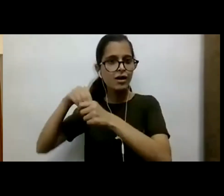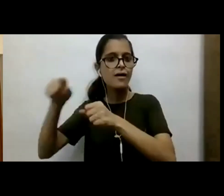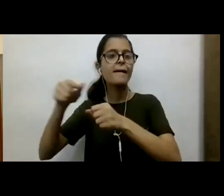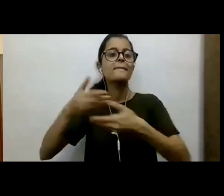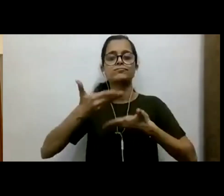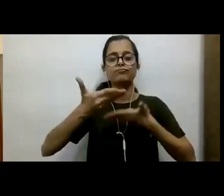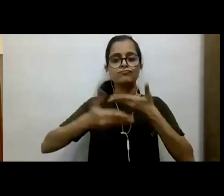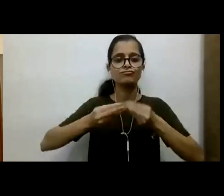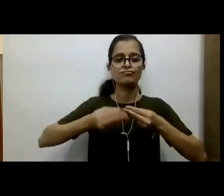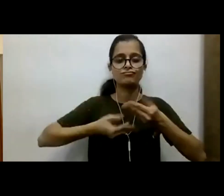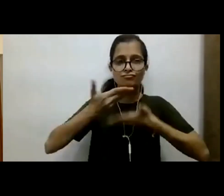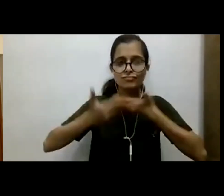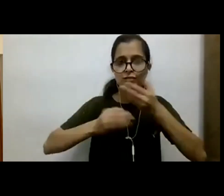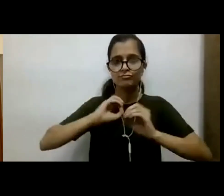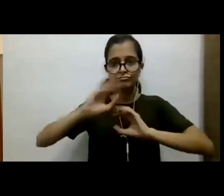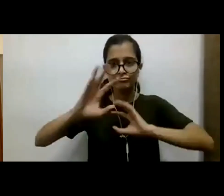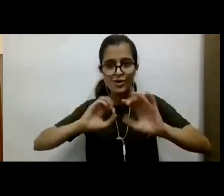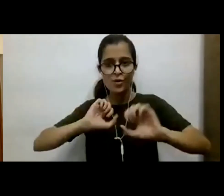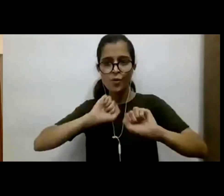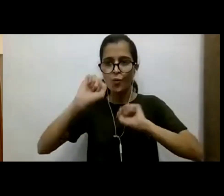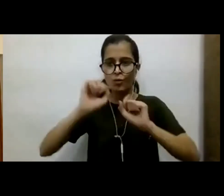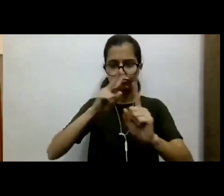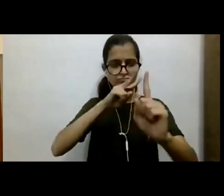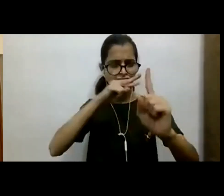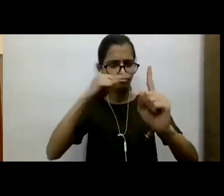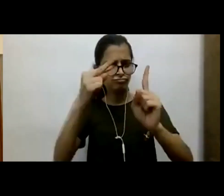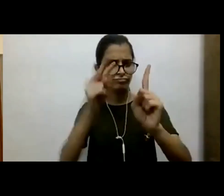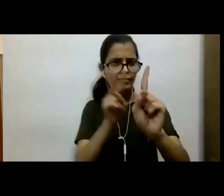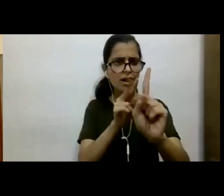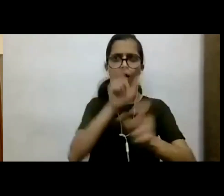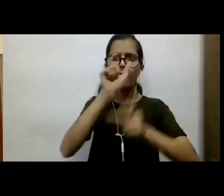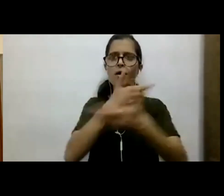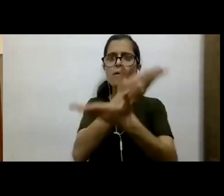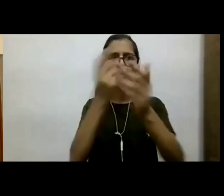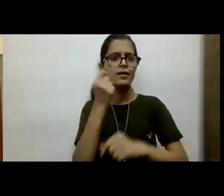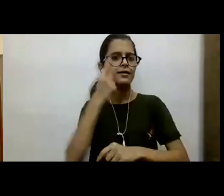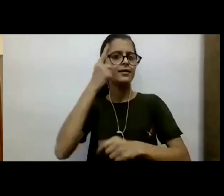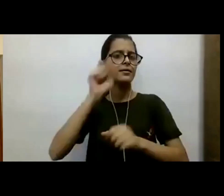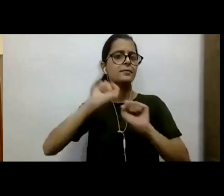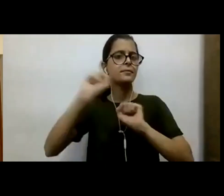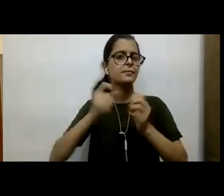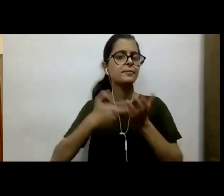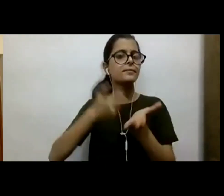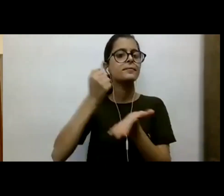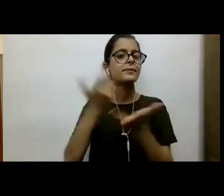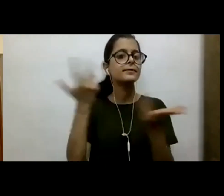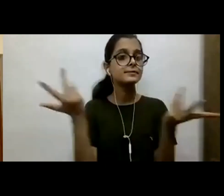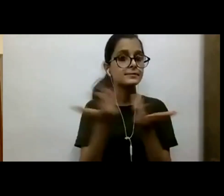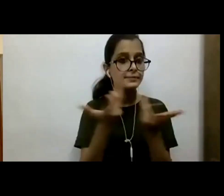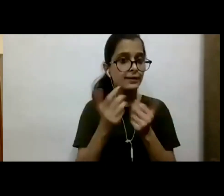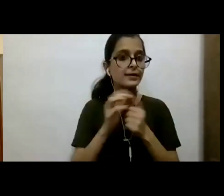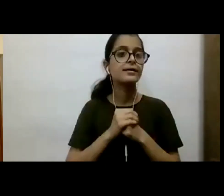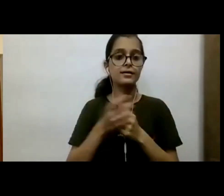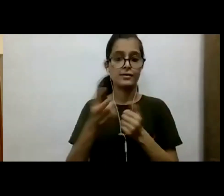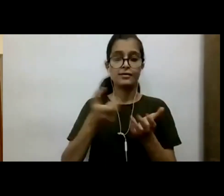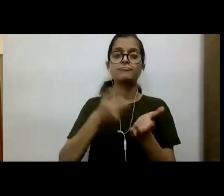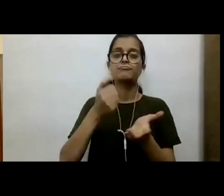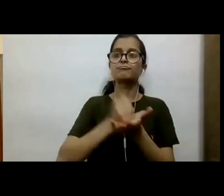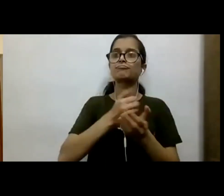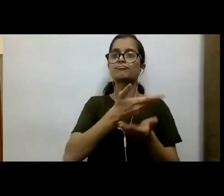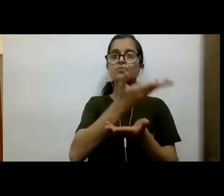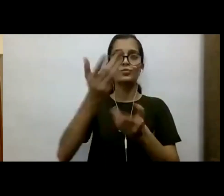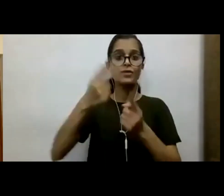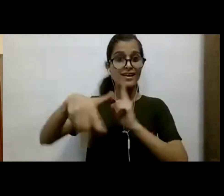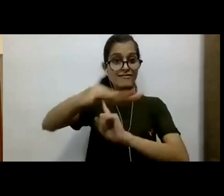that perspective to people to understand what their rights are and what the rights-based approach to environment